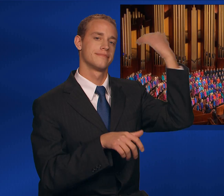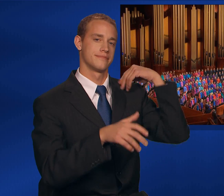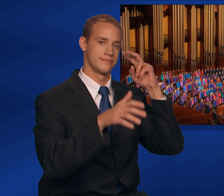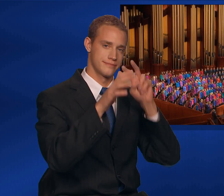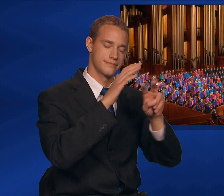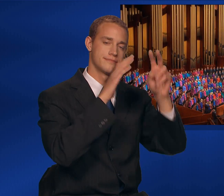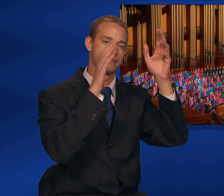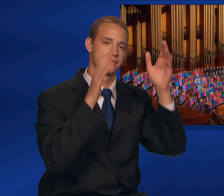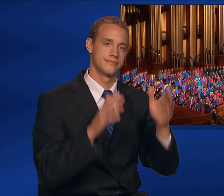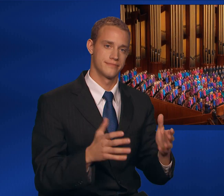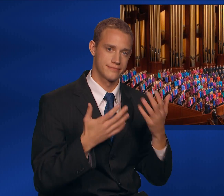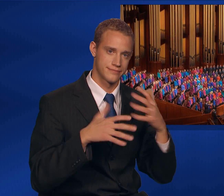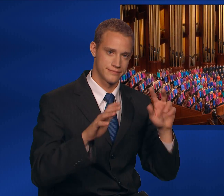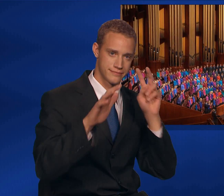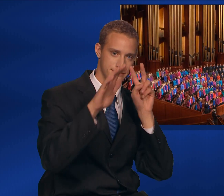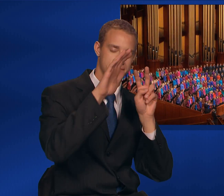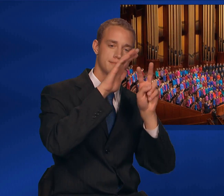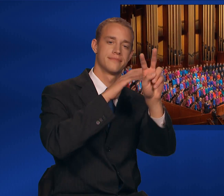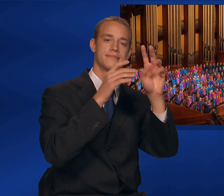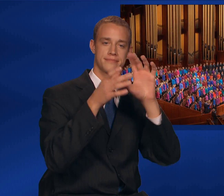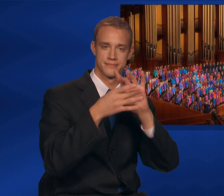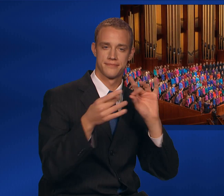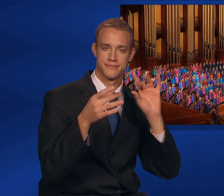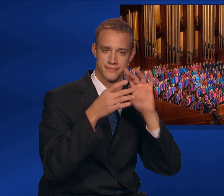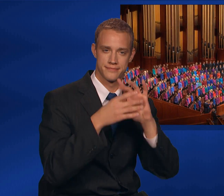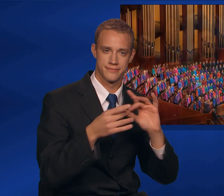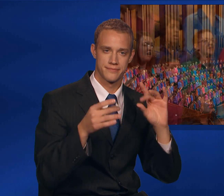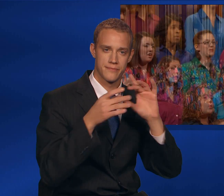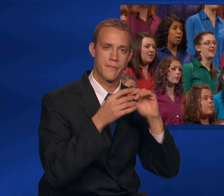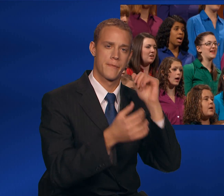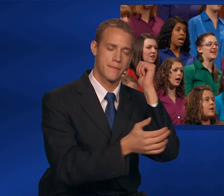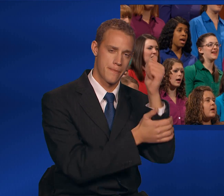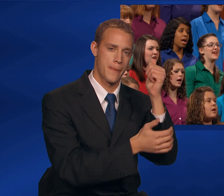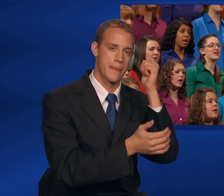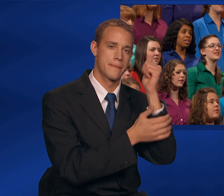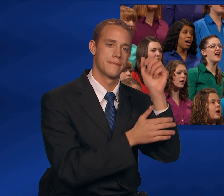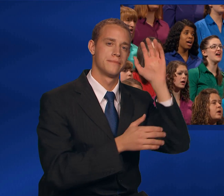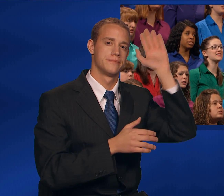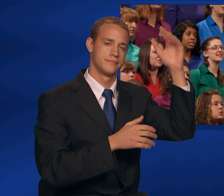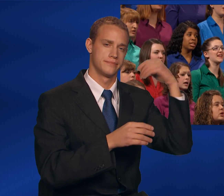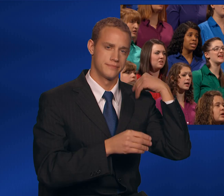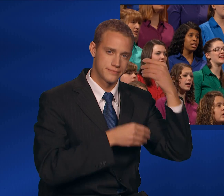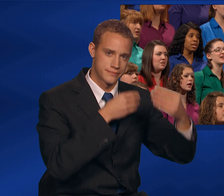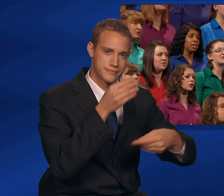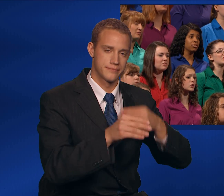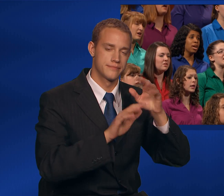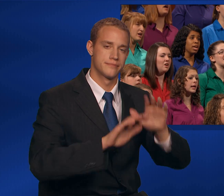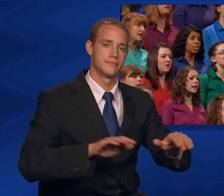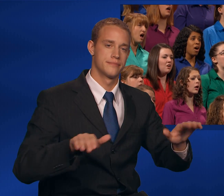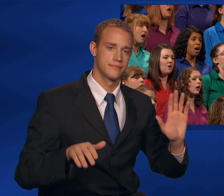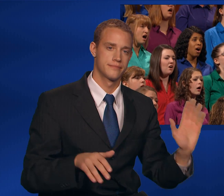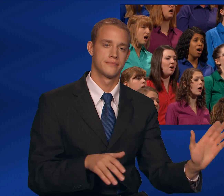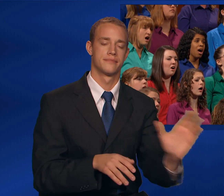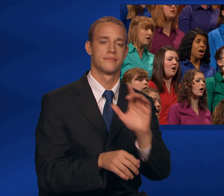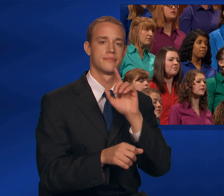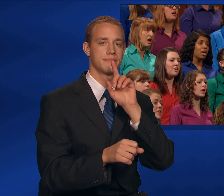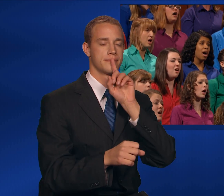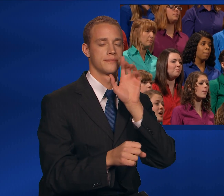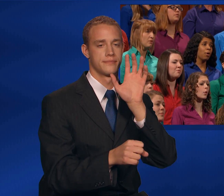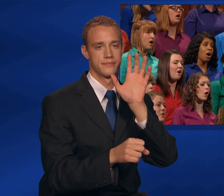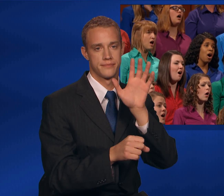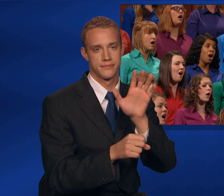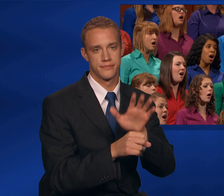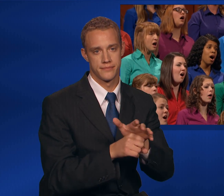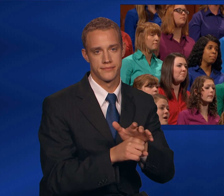prophets long foretold. Where the children of